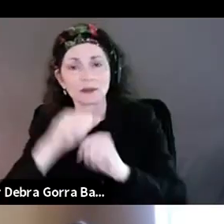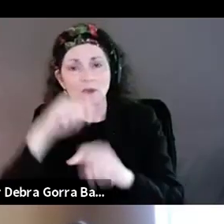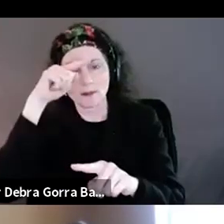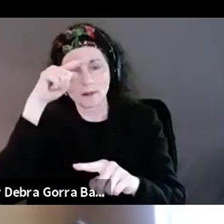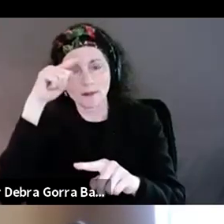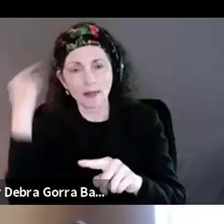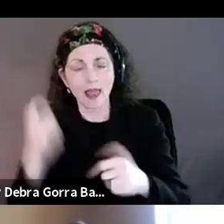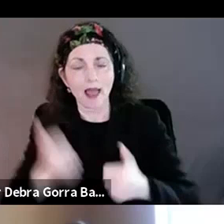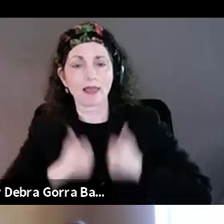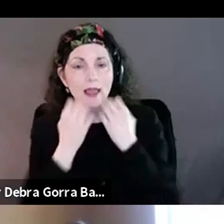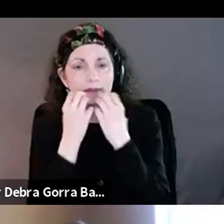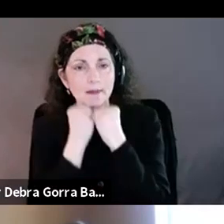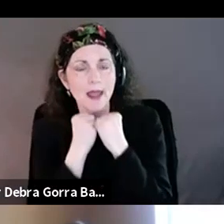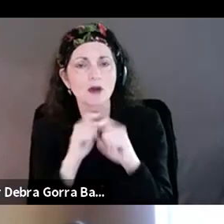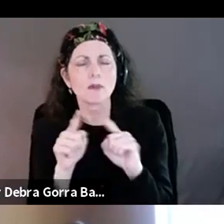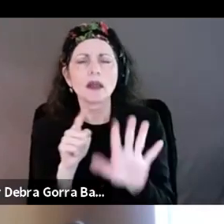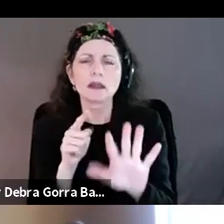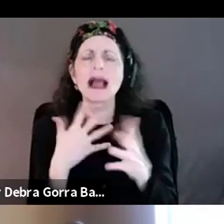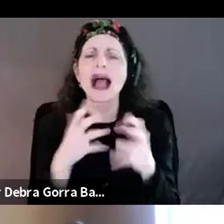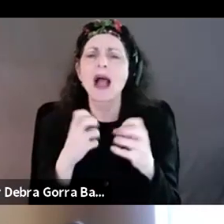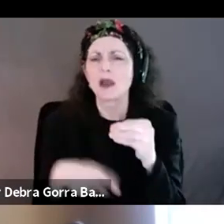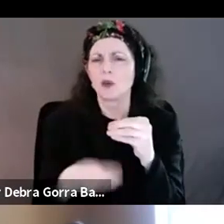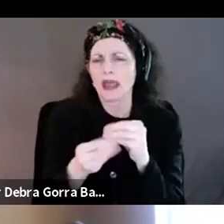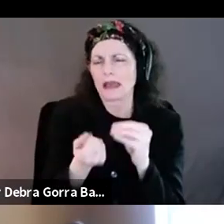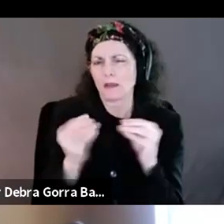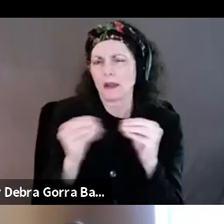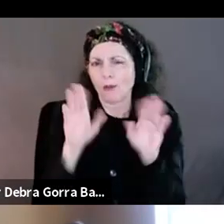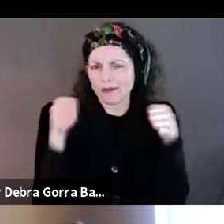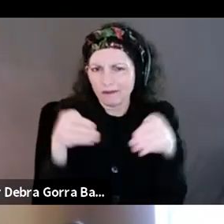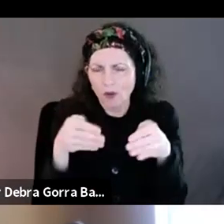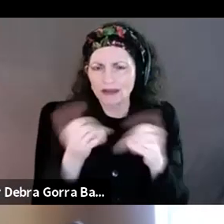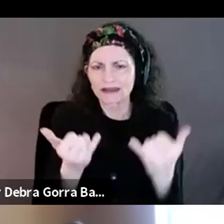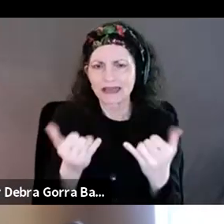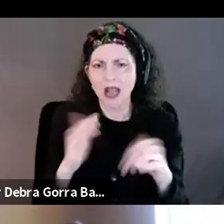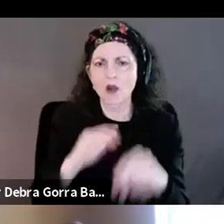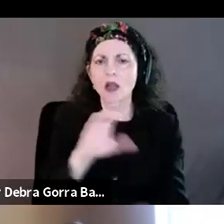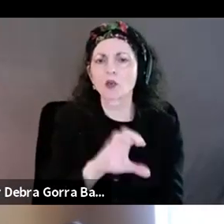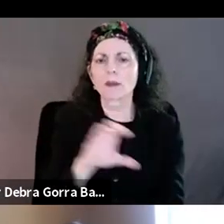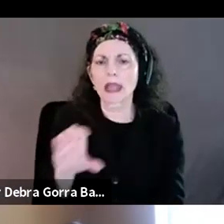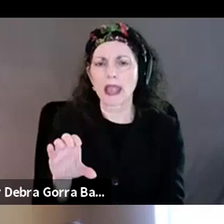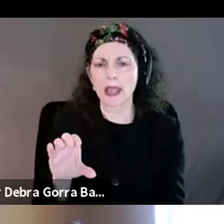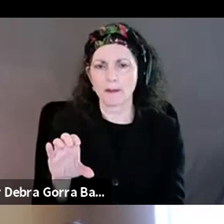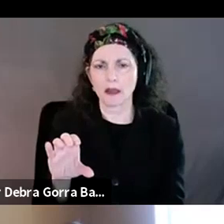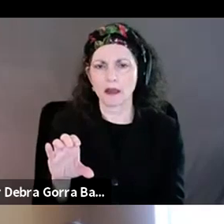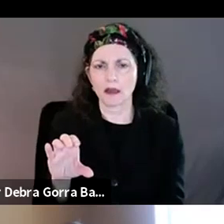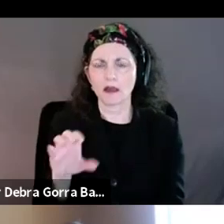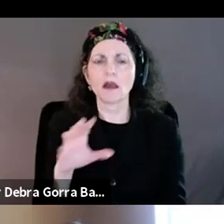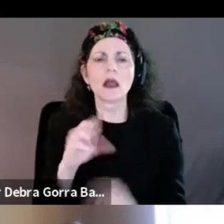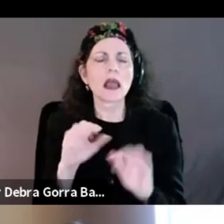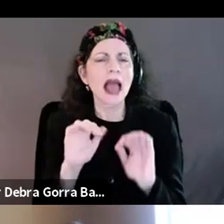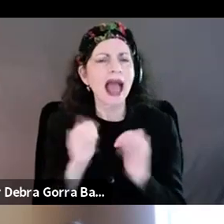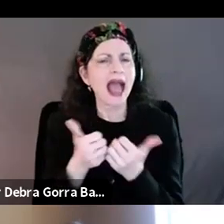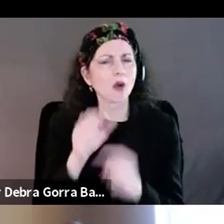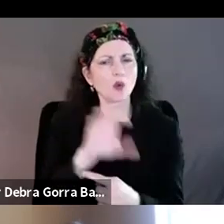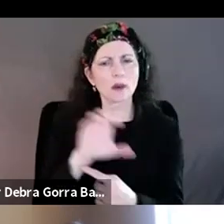talk more about crip camp and the, the ways that it has been able to